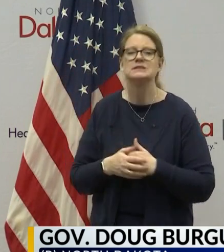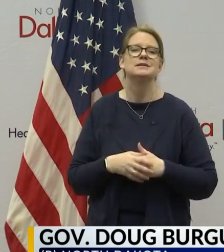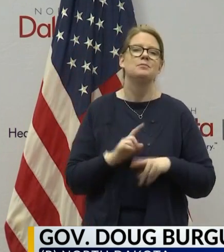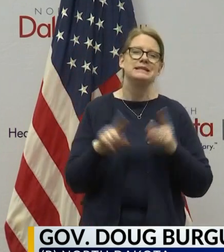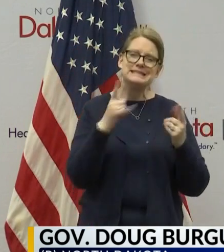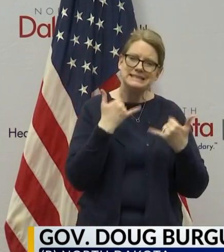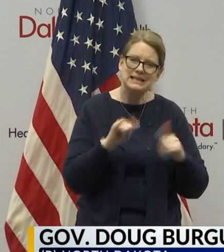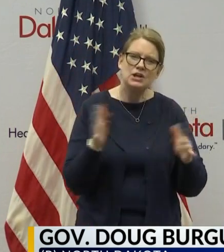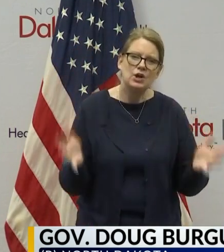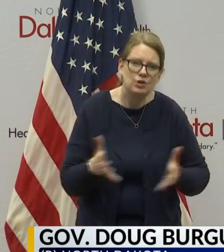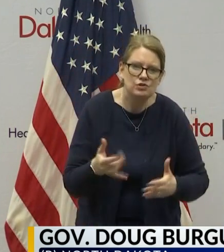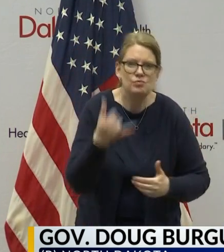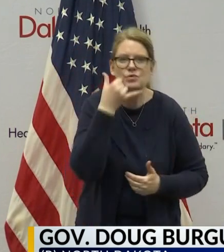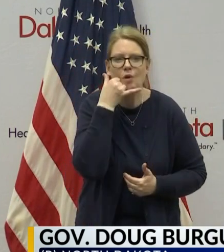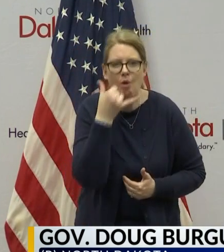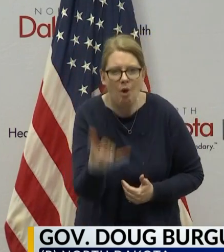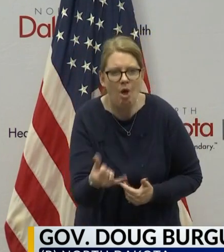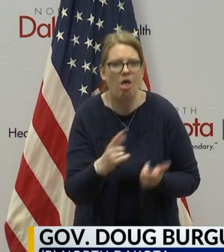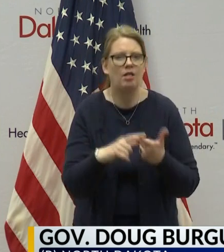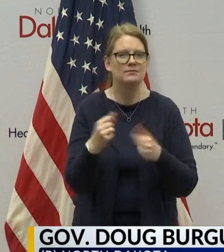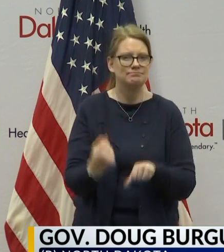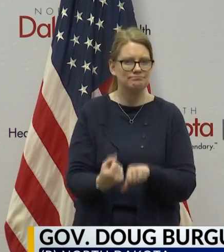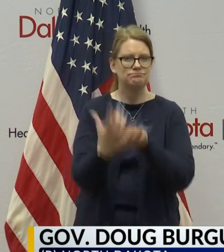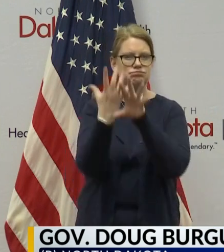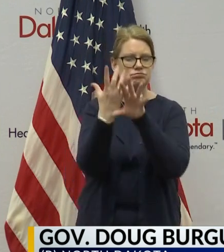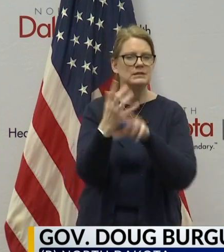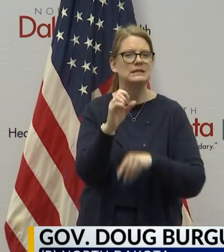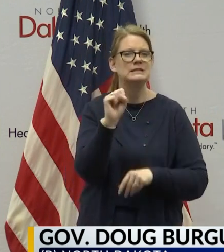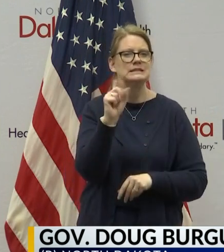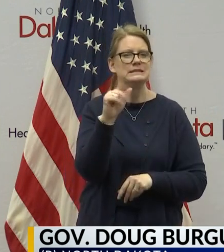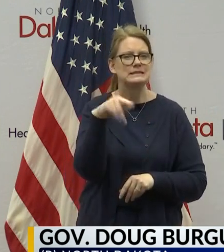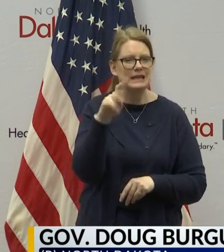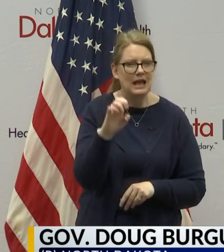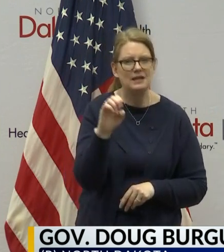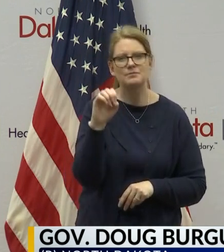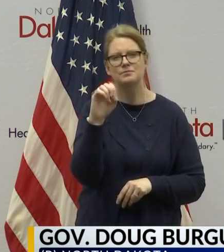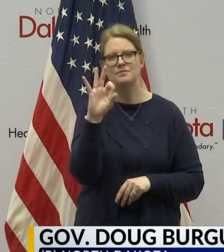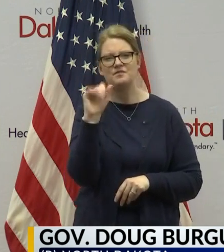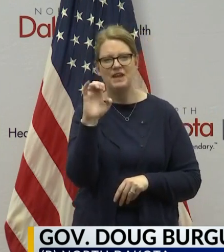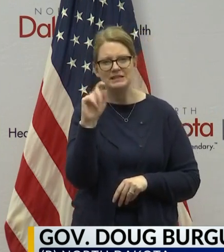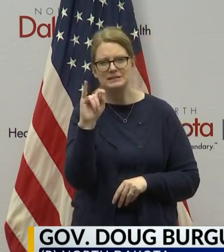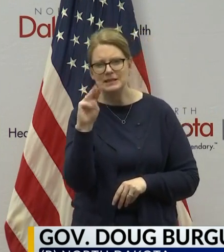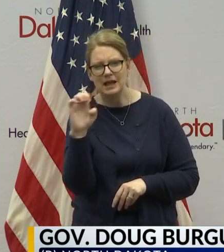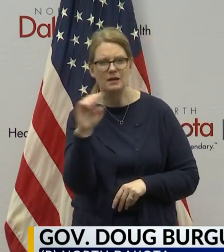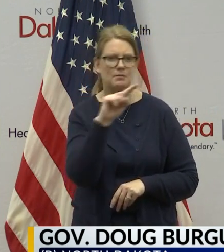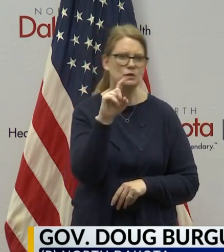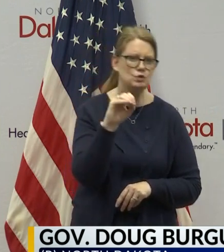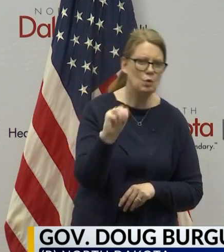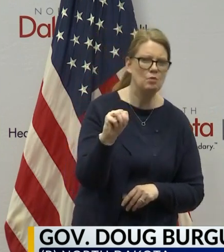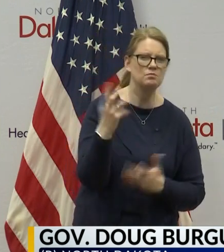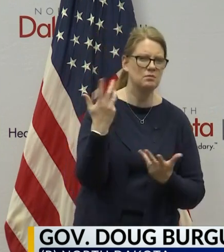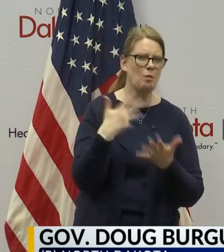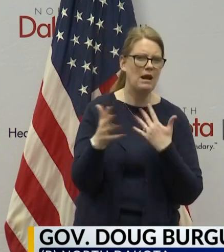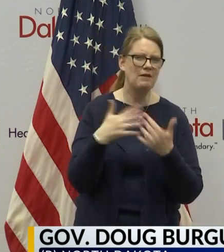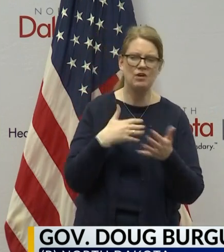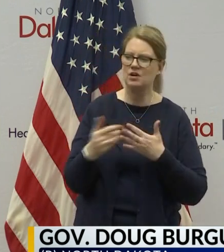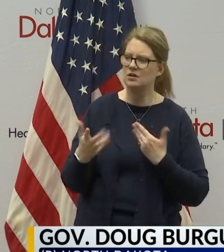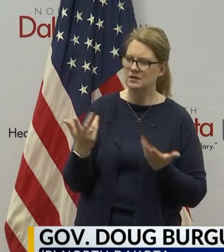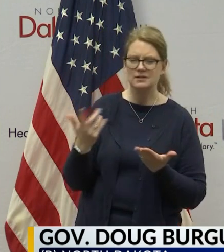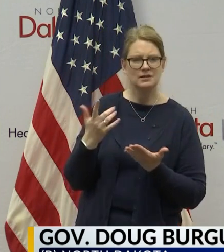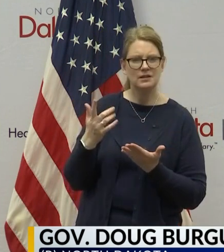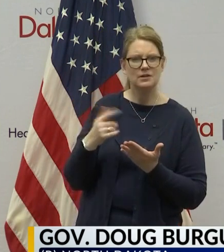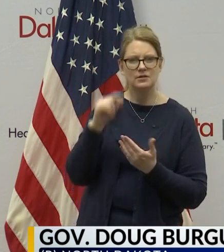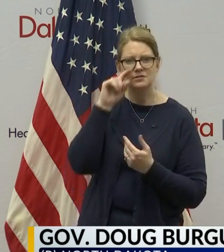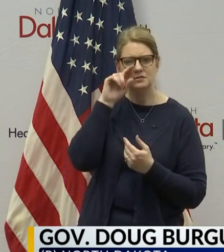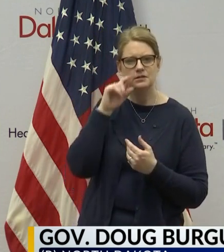calls, to make sure that while we may not be able to see them physically, that those that are most vulnerable in the